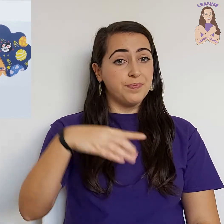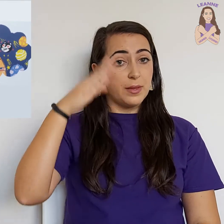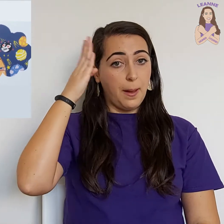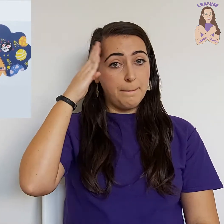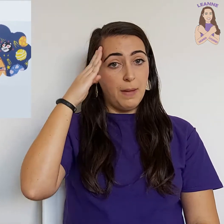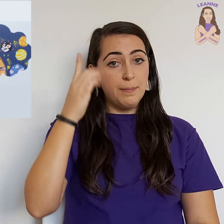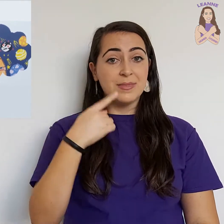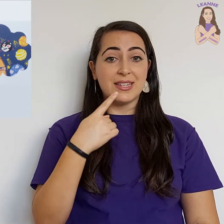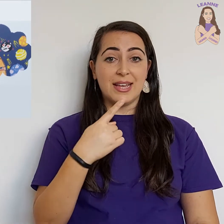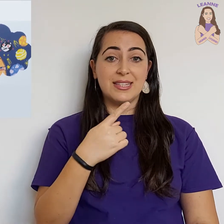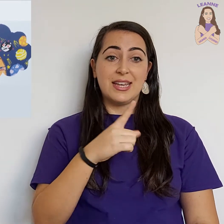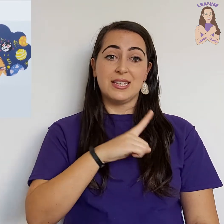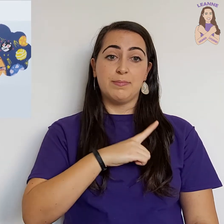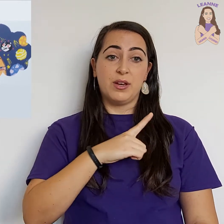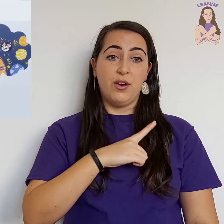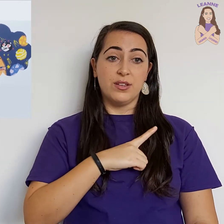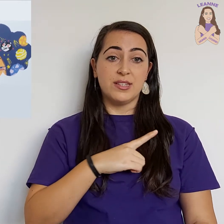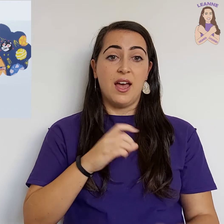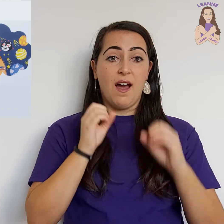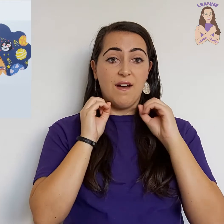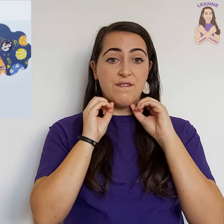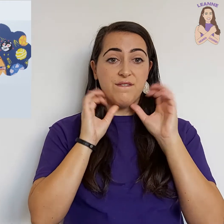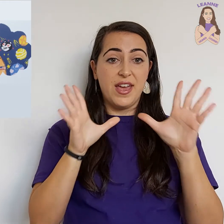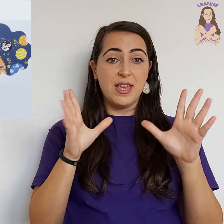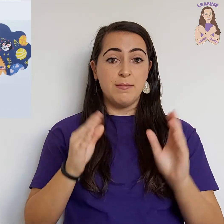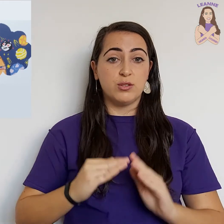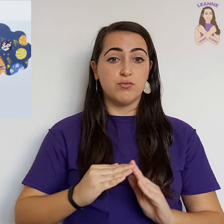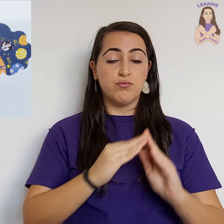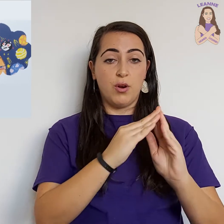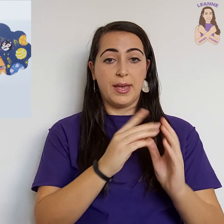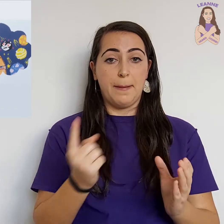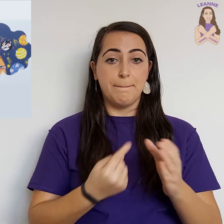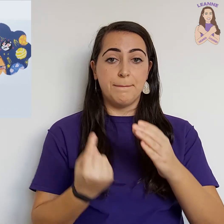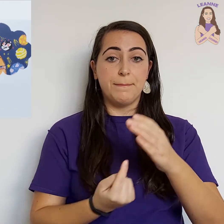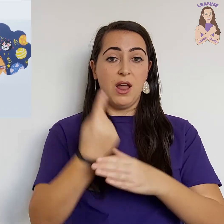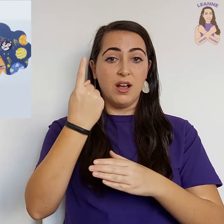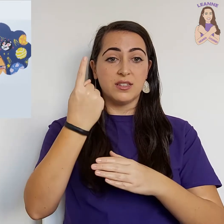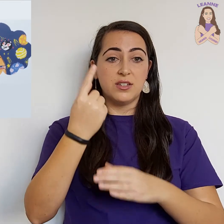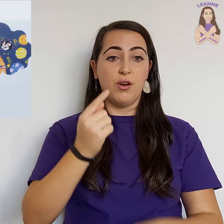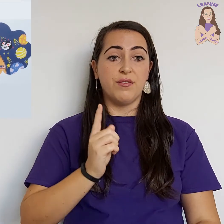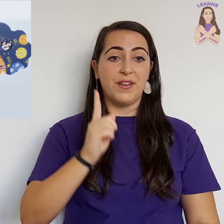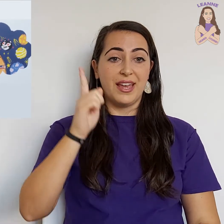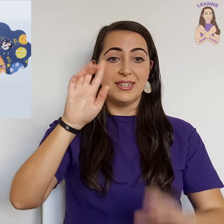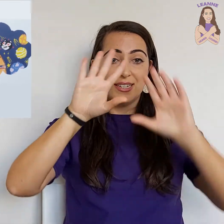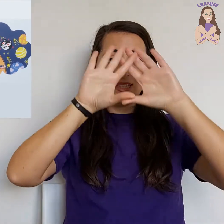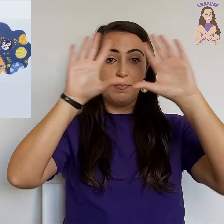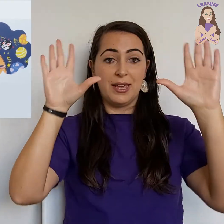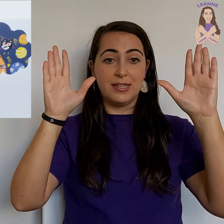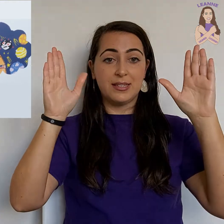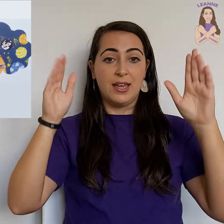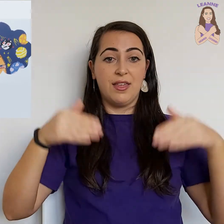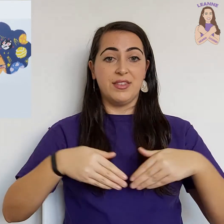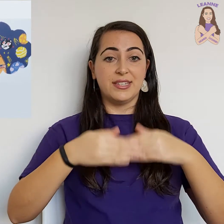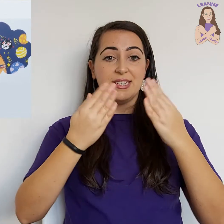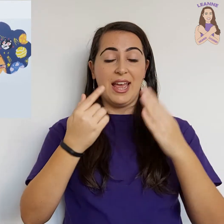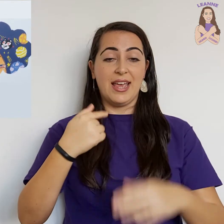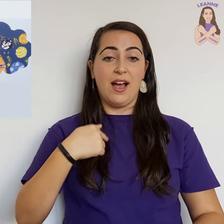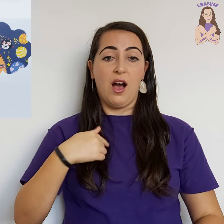Mum says it's because a famous rocket blasted off into space the day I